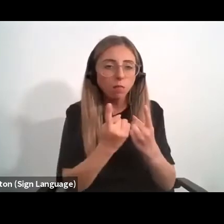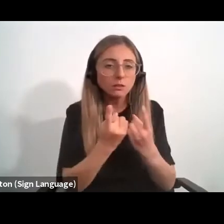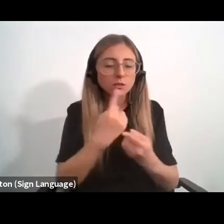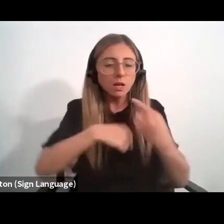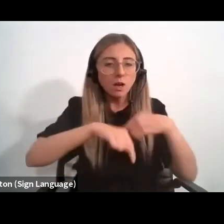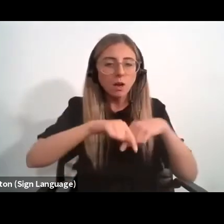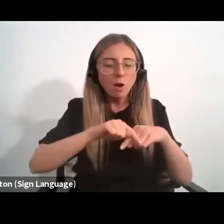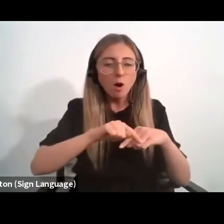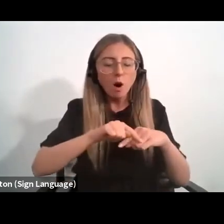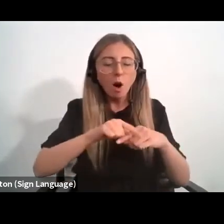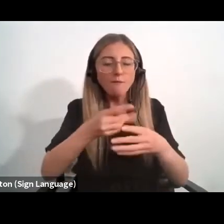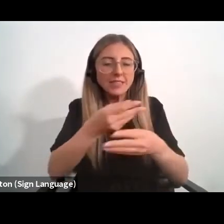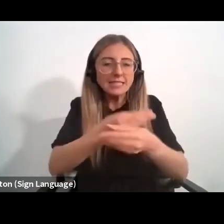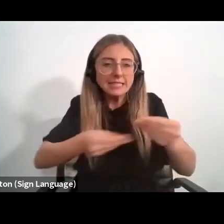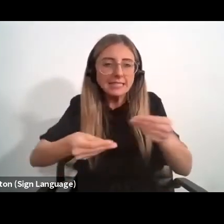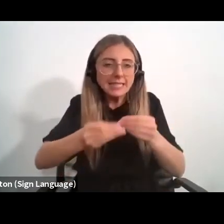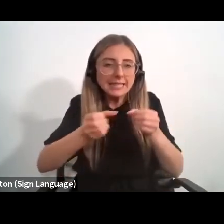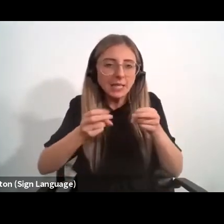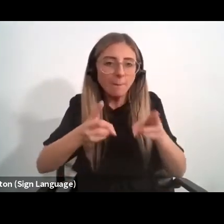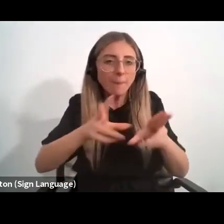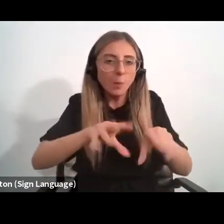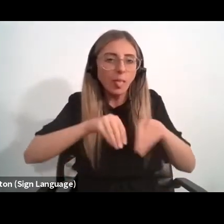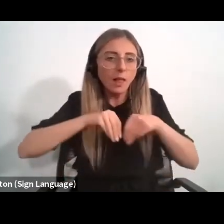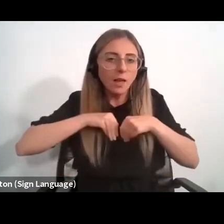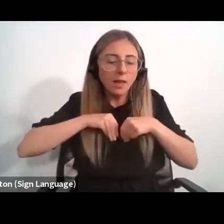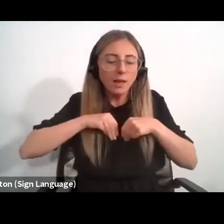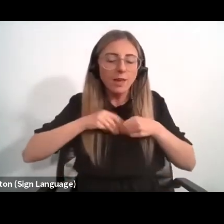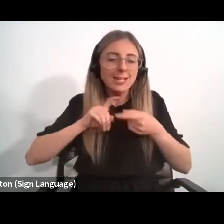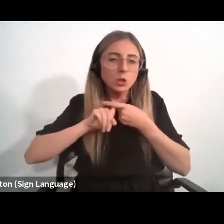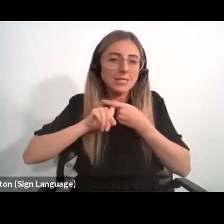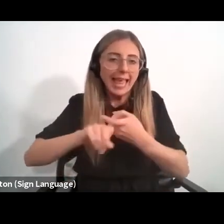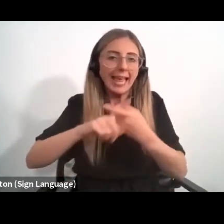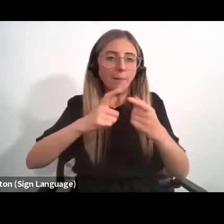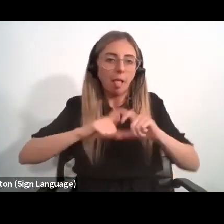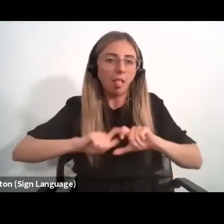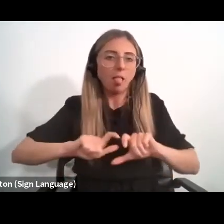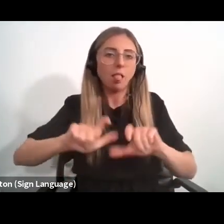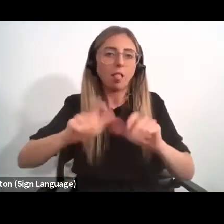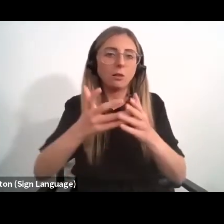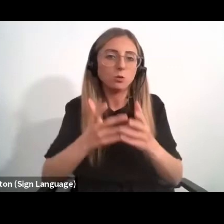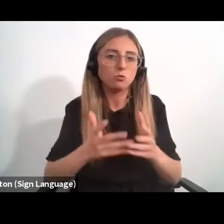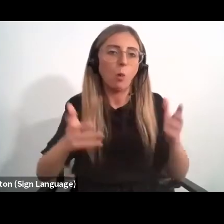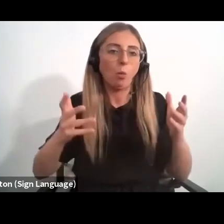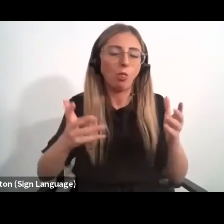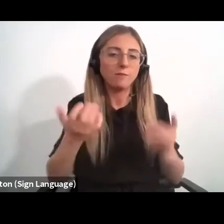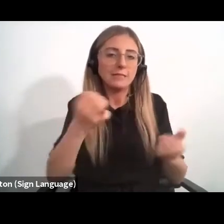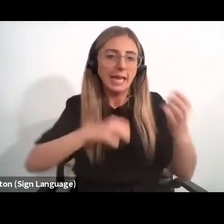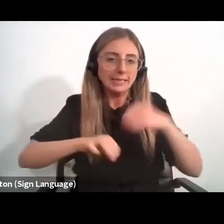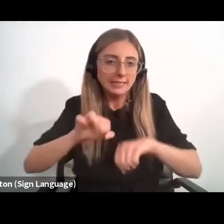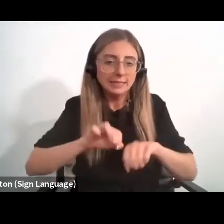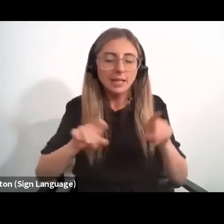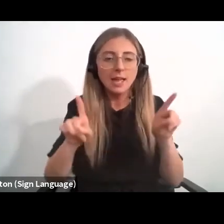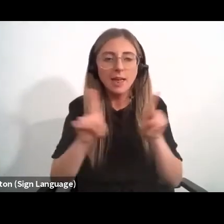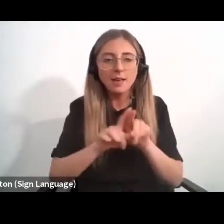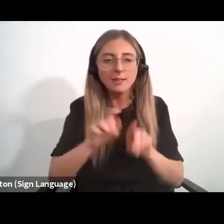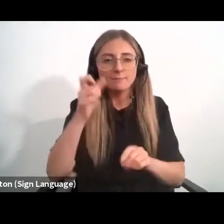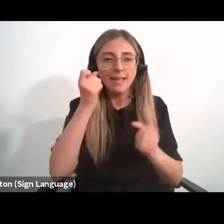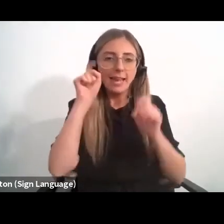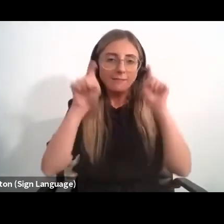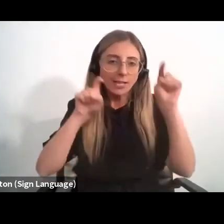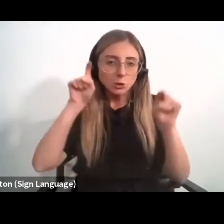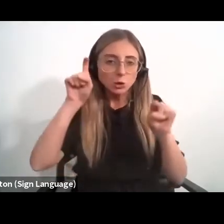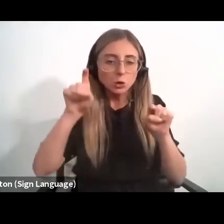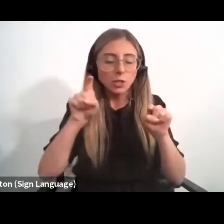ecosystem that will foster sustainable growth of scientific and technological innovation to sustain